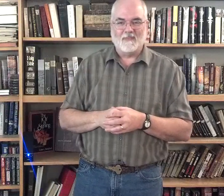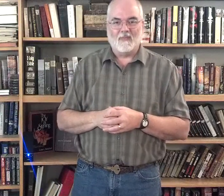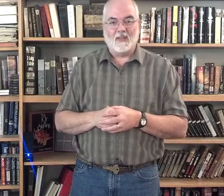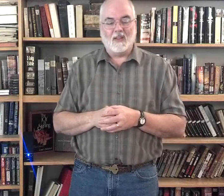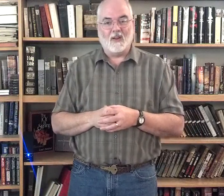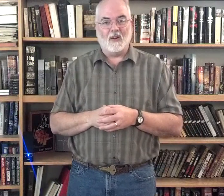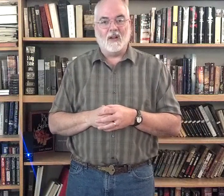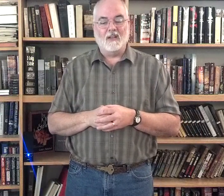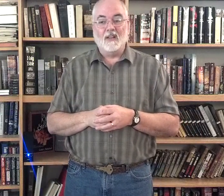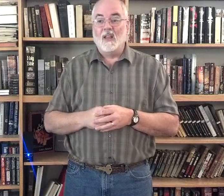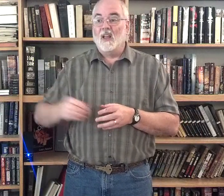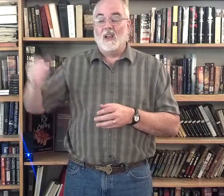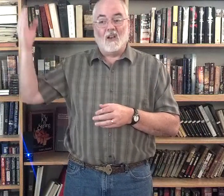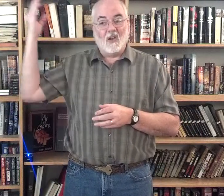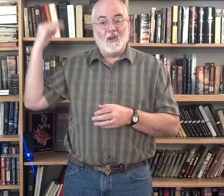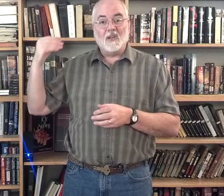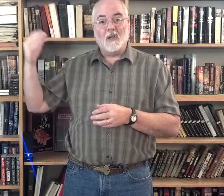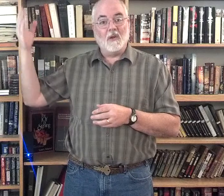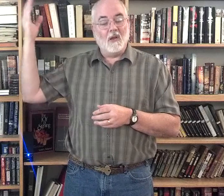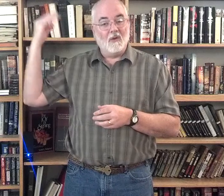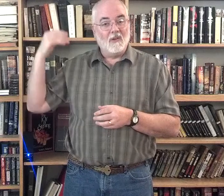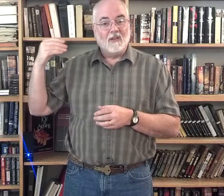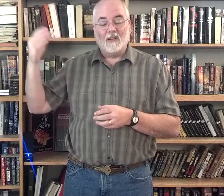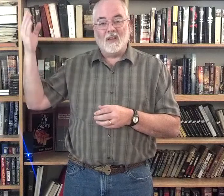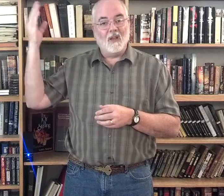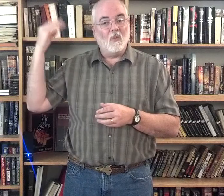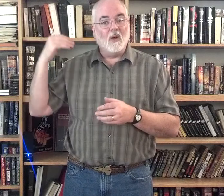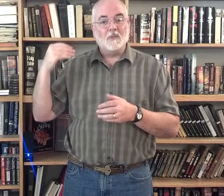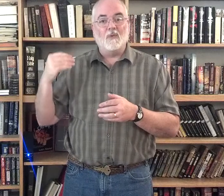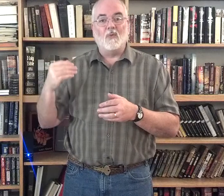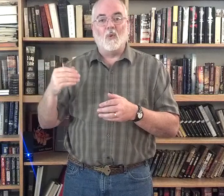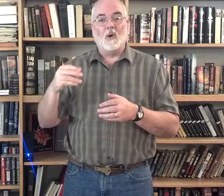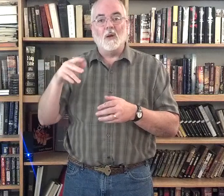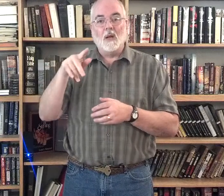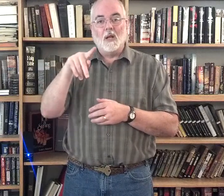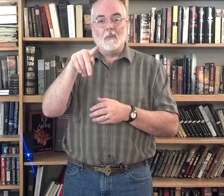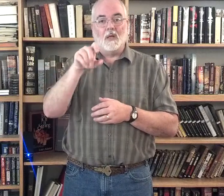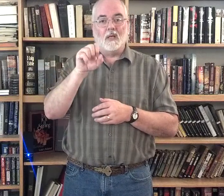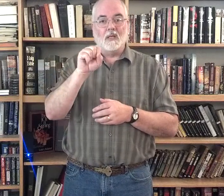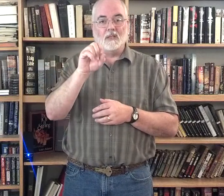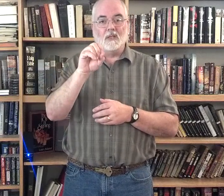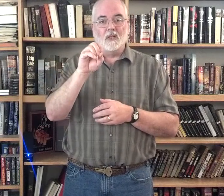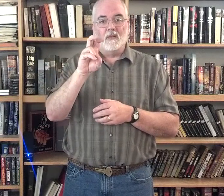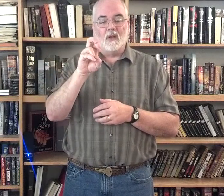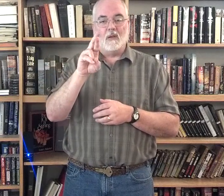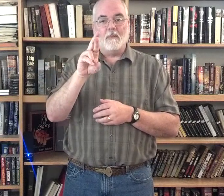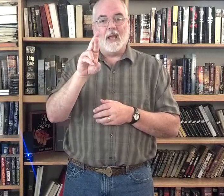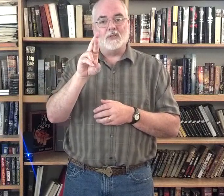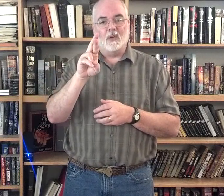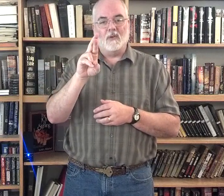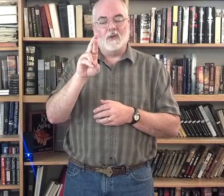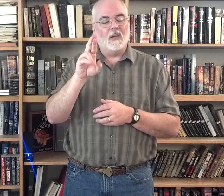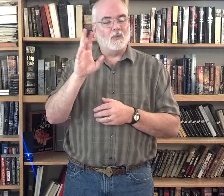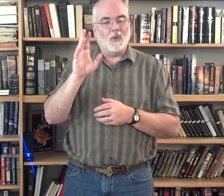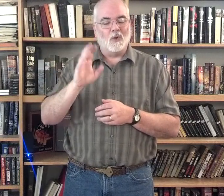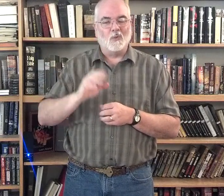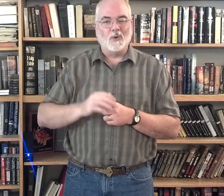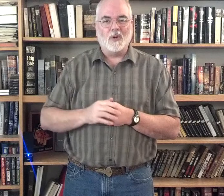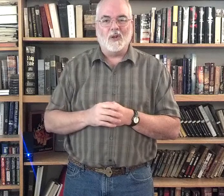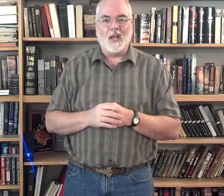All right? Long time ago. It was before Passover. It's one of those words you're going to have